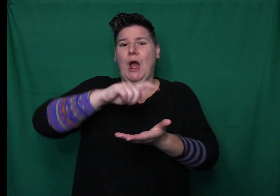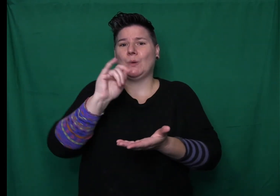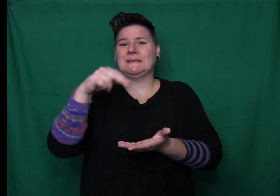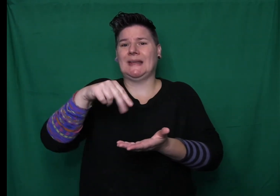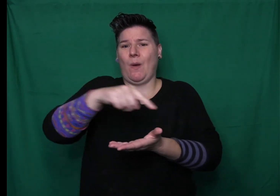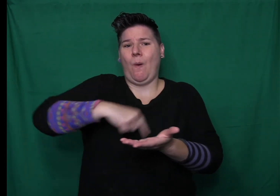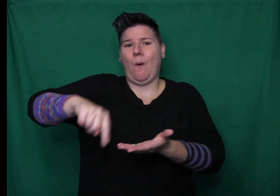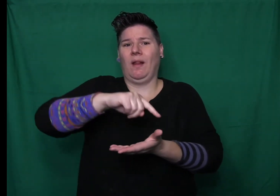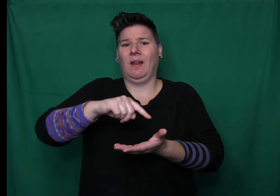It was just right.